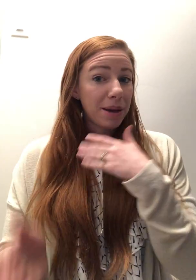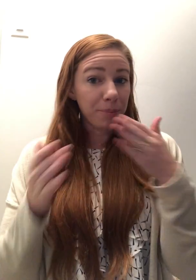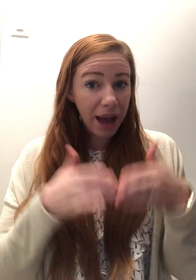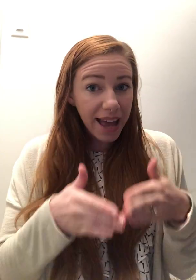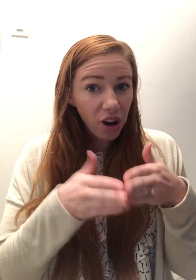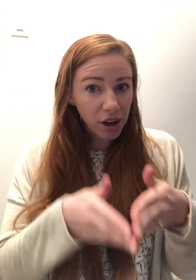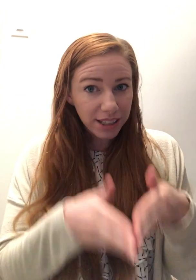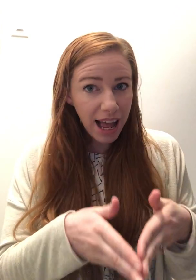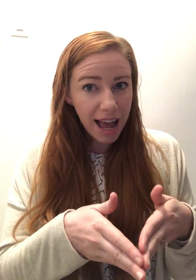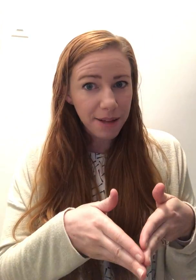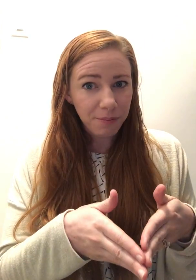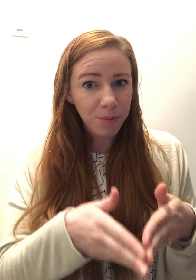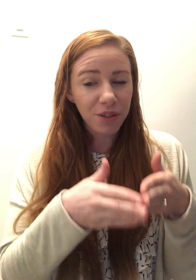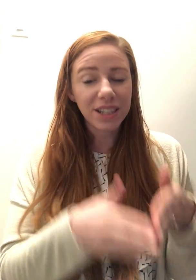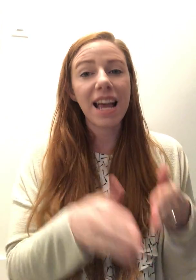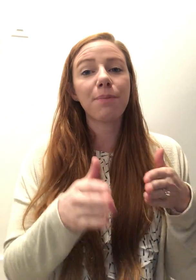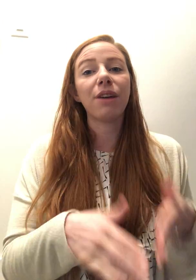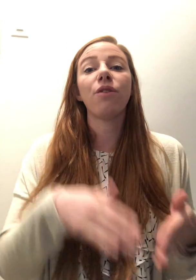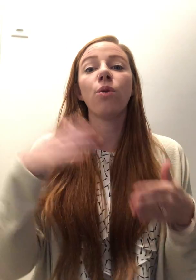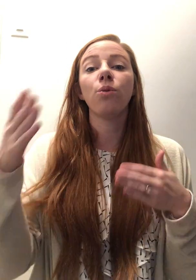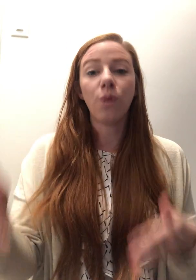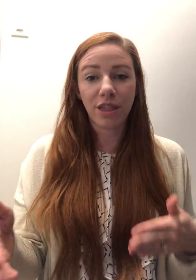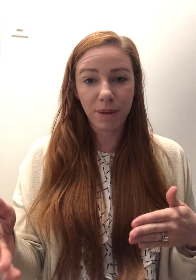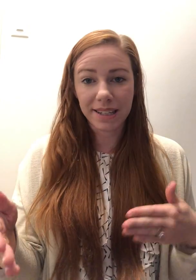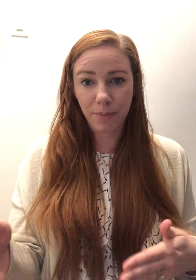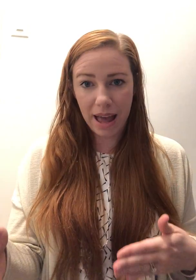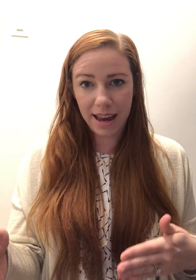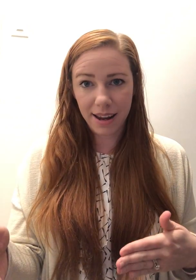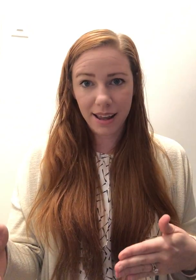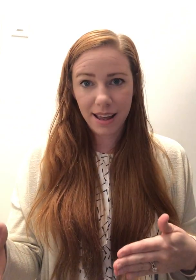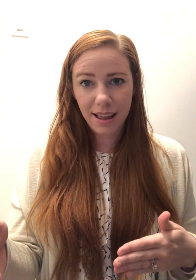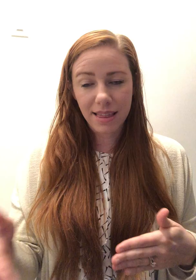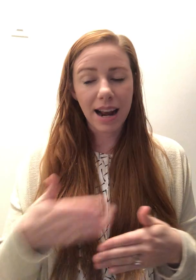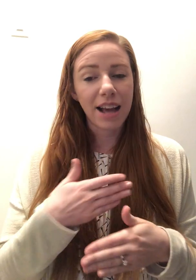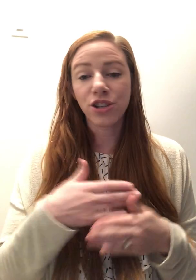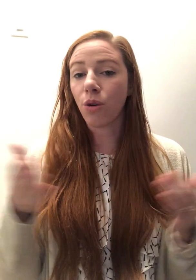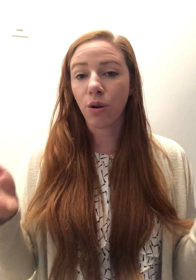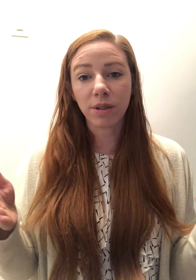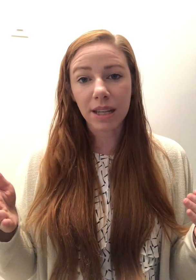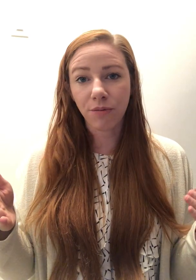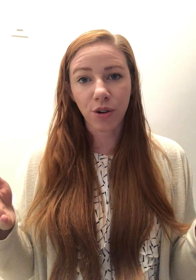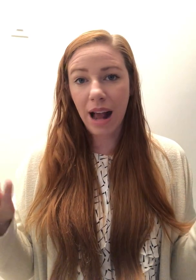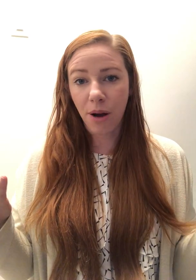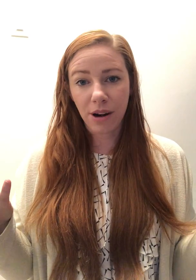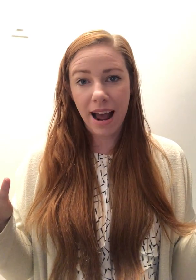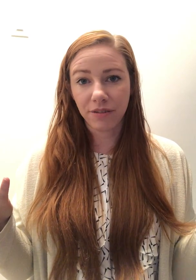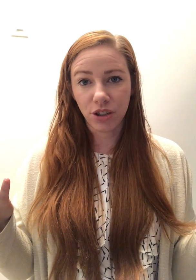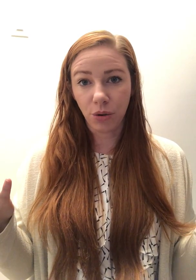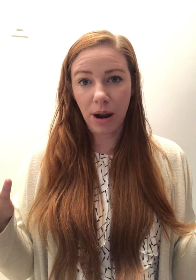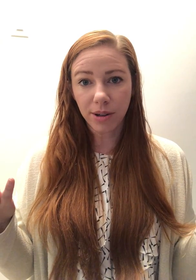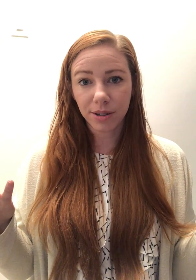be in bed on time. But if I take my phone with me to bed, then I don't go to sleep for an hour and a half to two hours.